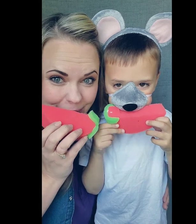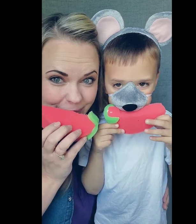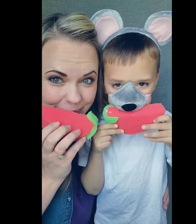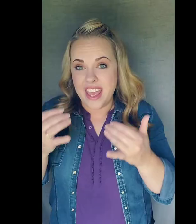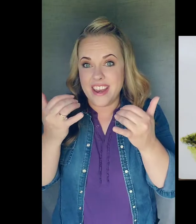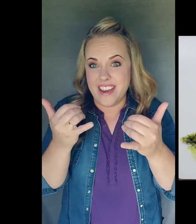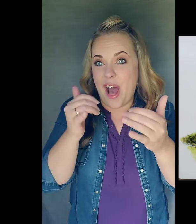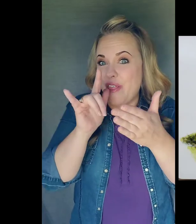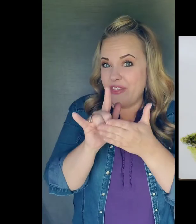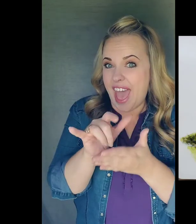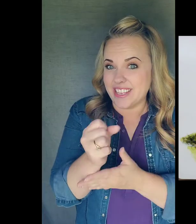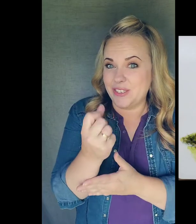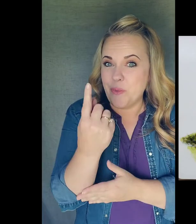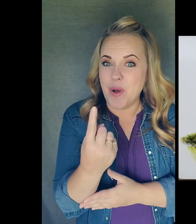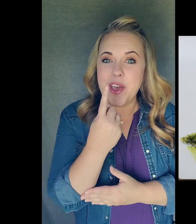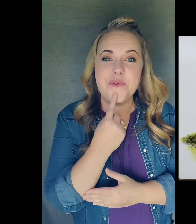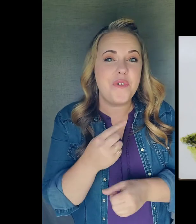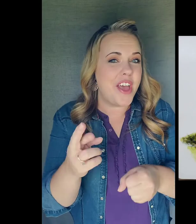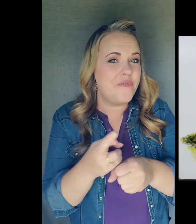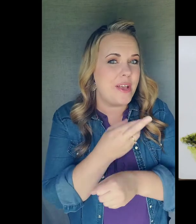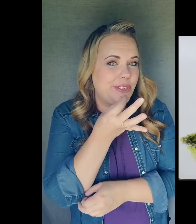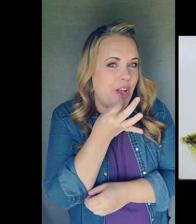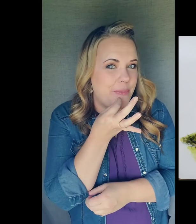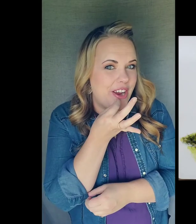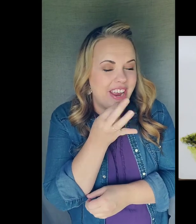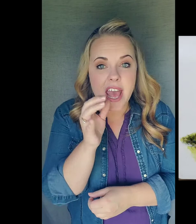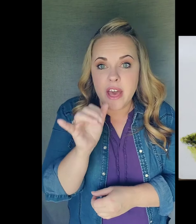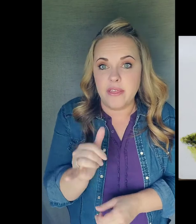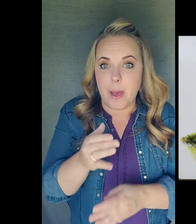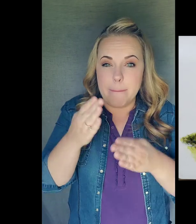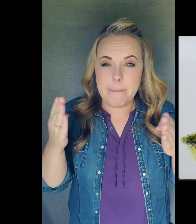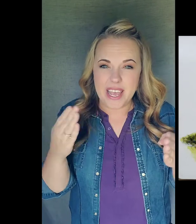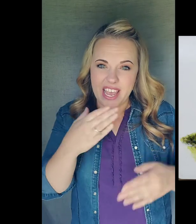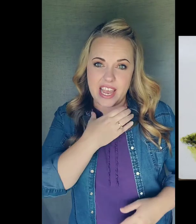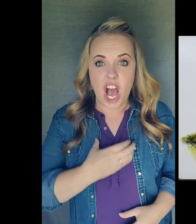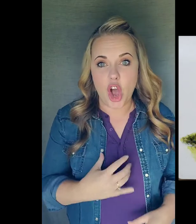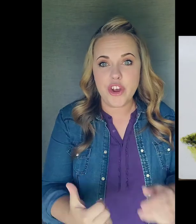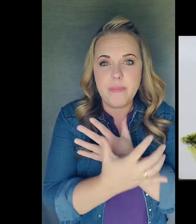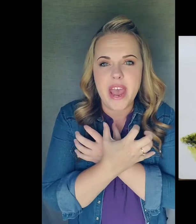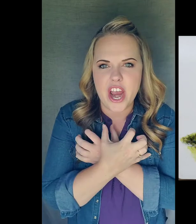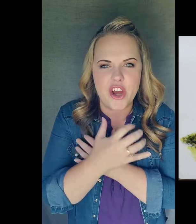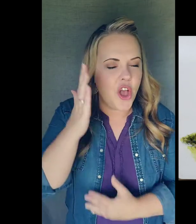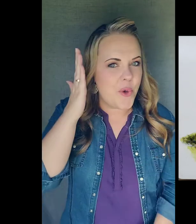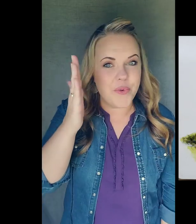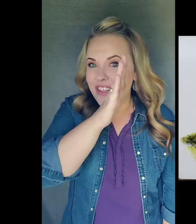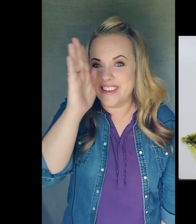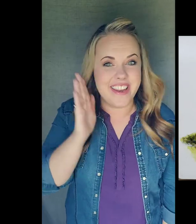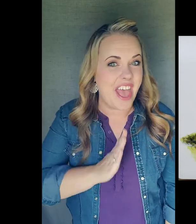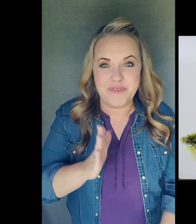Now that's one Red Ripe Strawberry the Big Hungry Bear will never